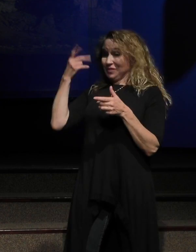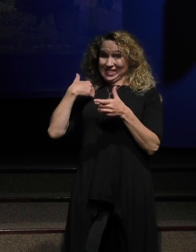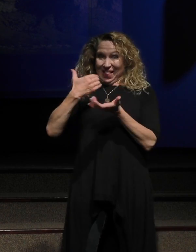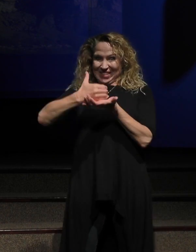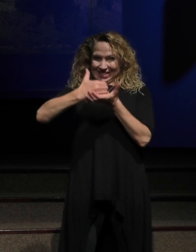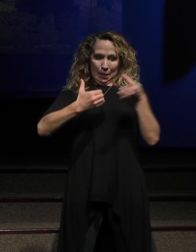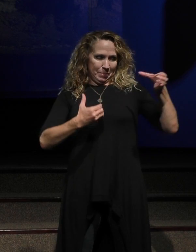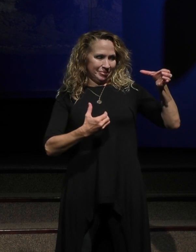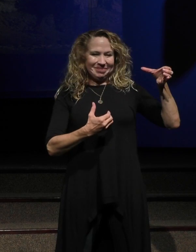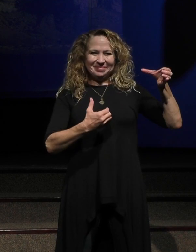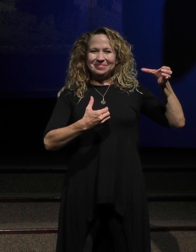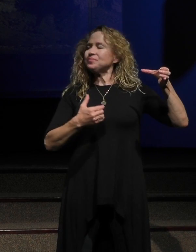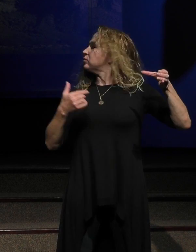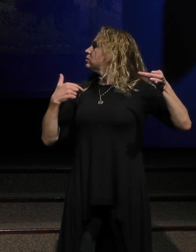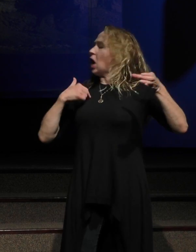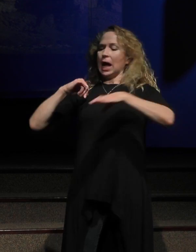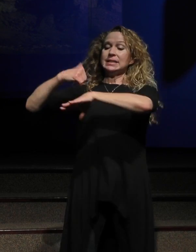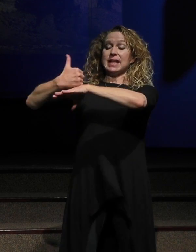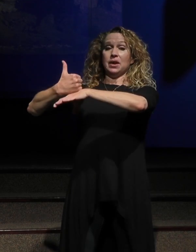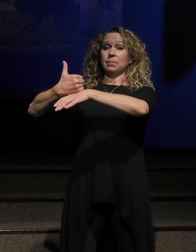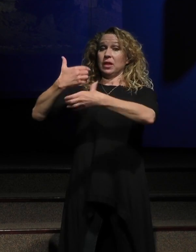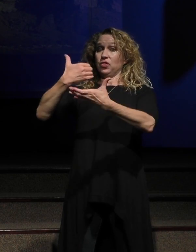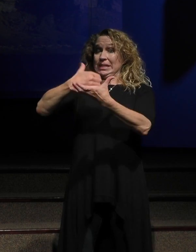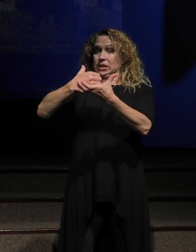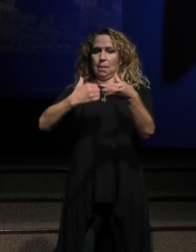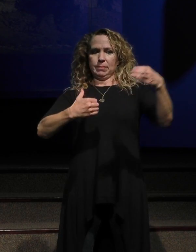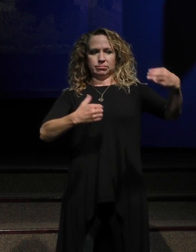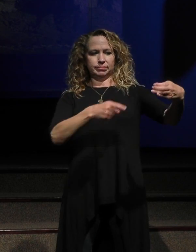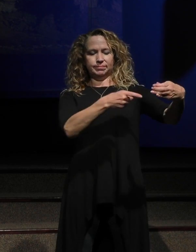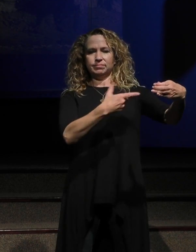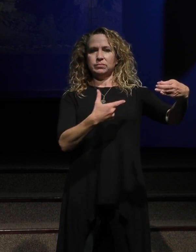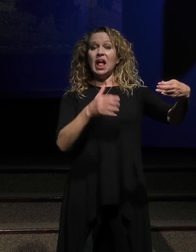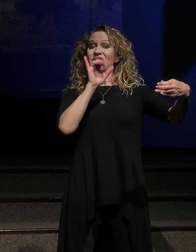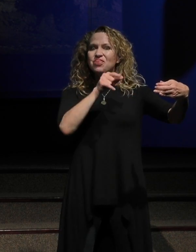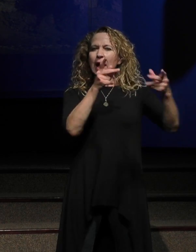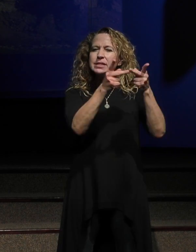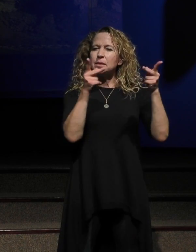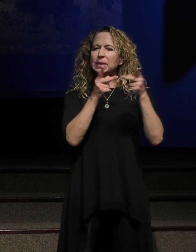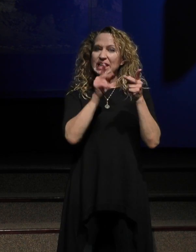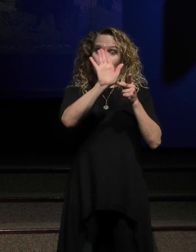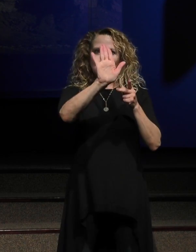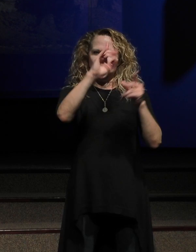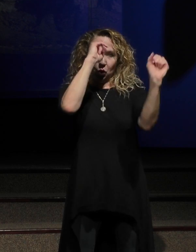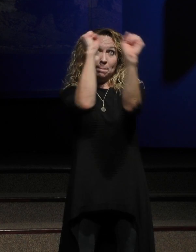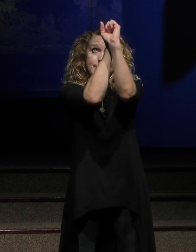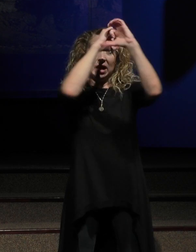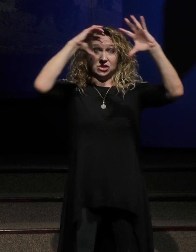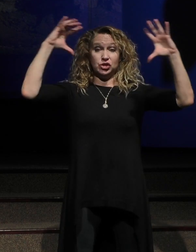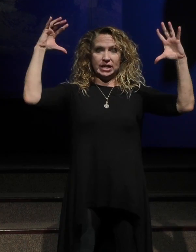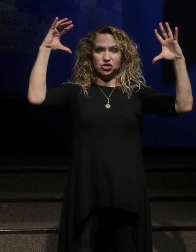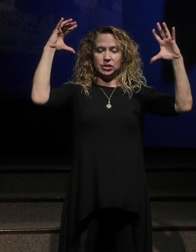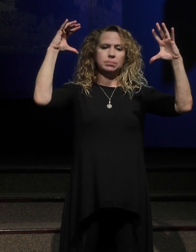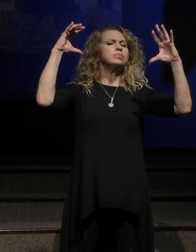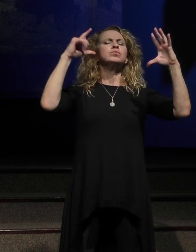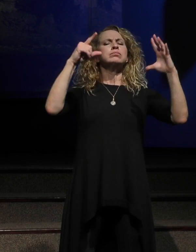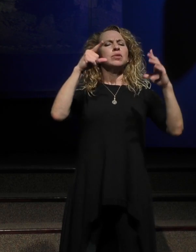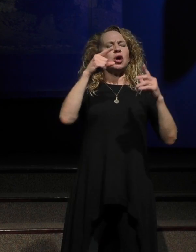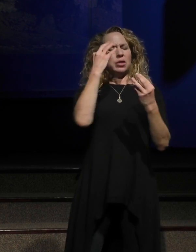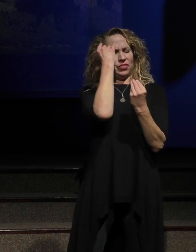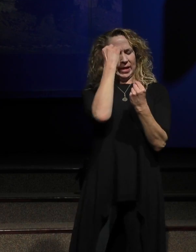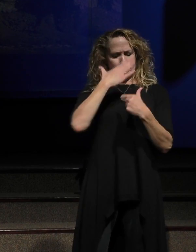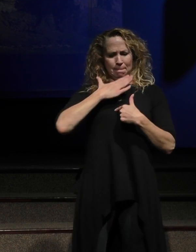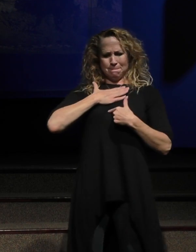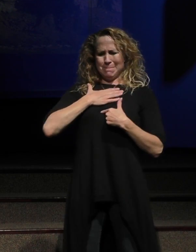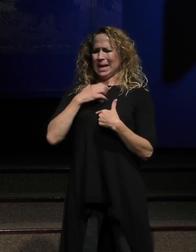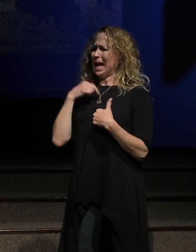cup out here, I place that cup there and I want that cup to be the place that in your imagination, that you place your desperate